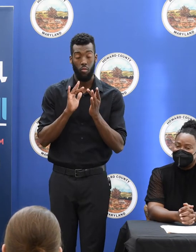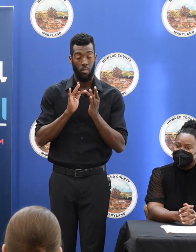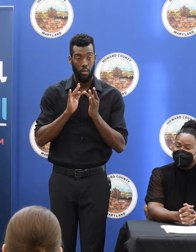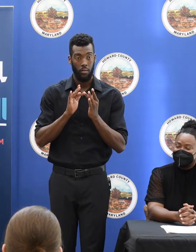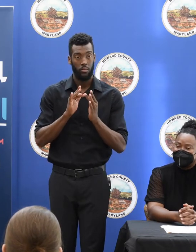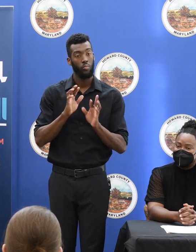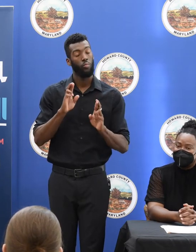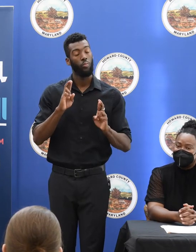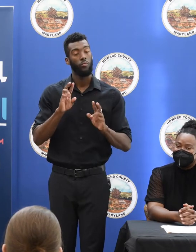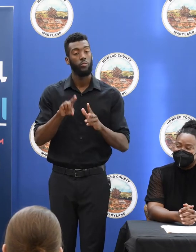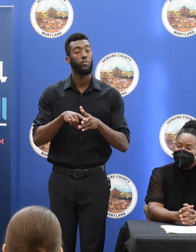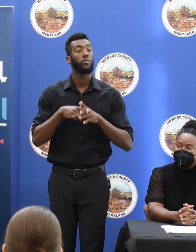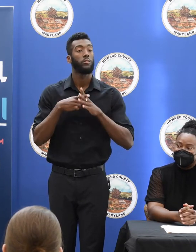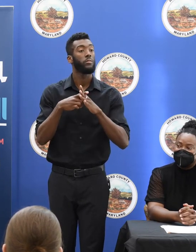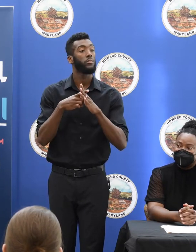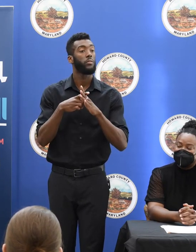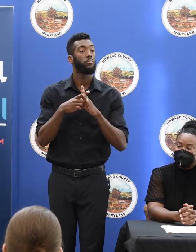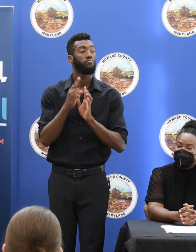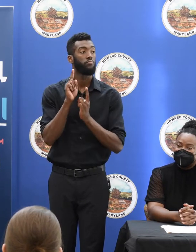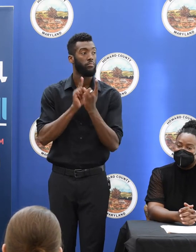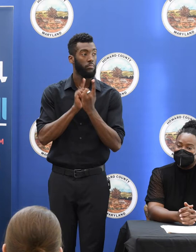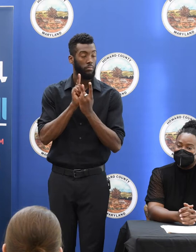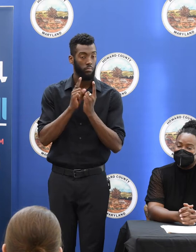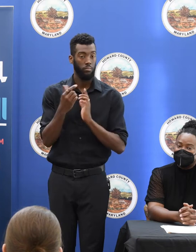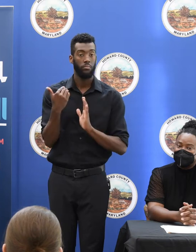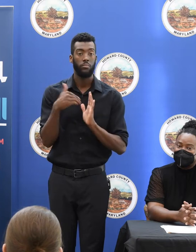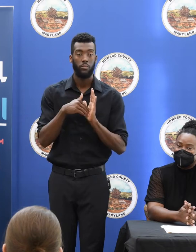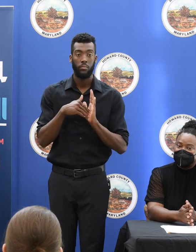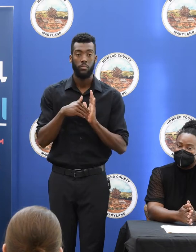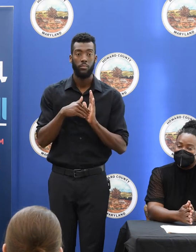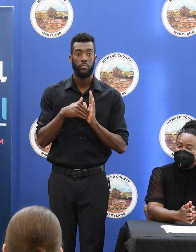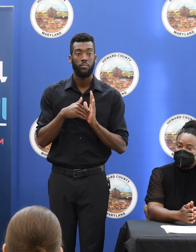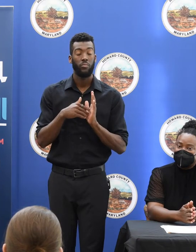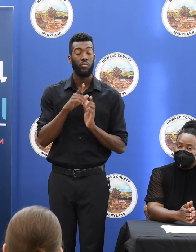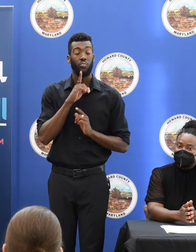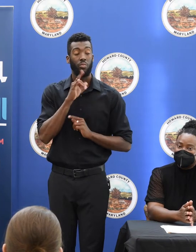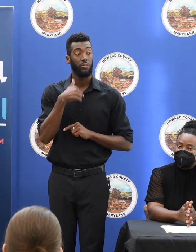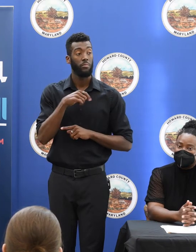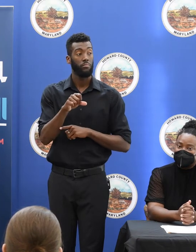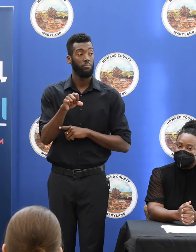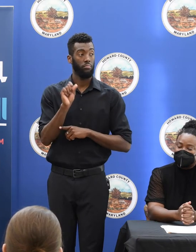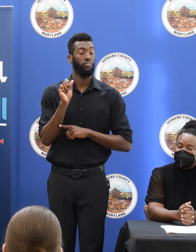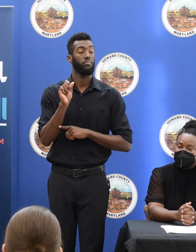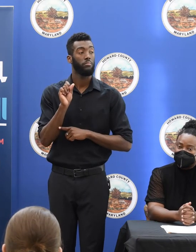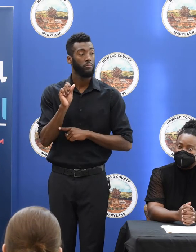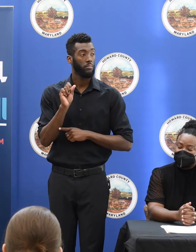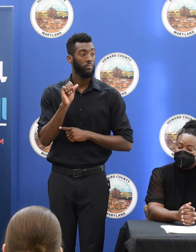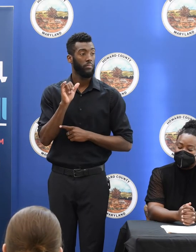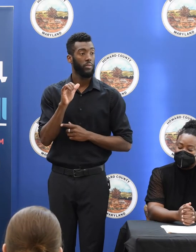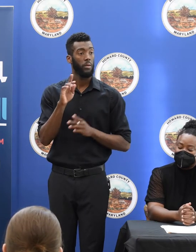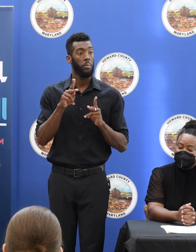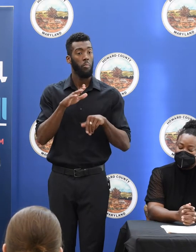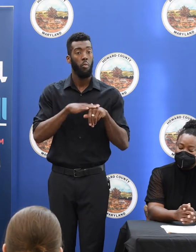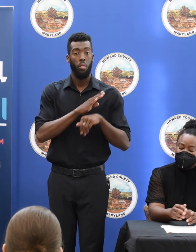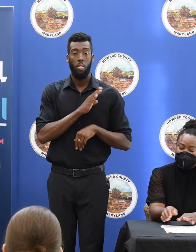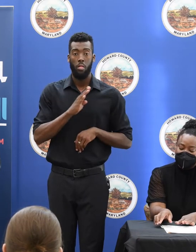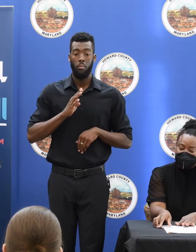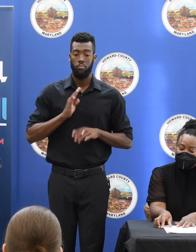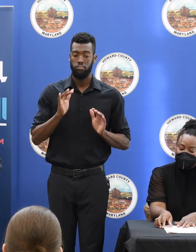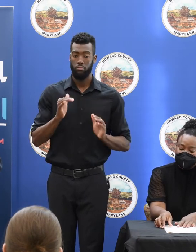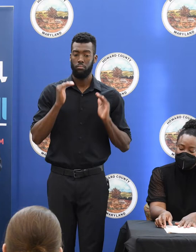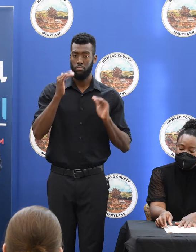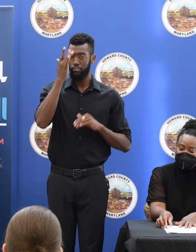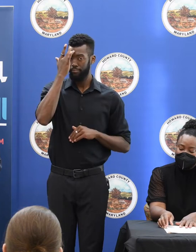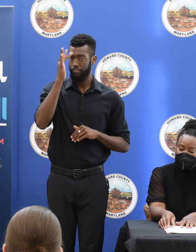start to get to do them in person. And I'm just so impressed by the caliber of the people on the board, and particularly the